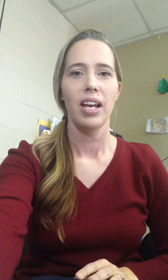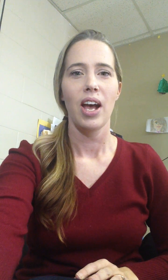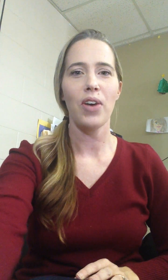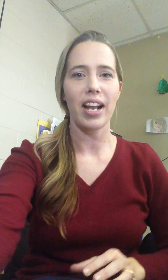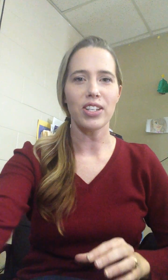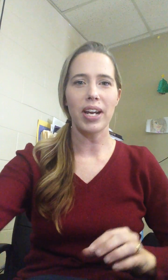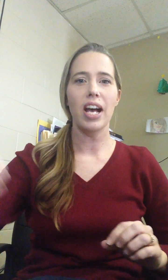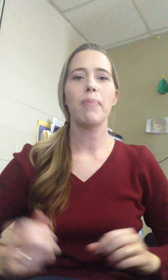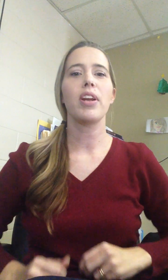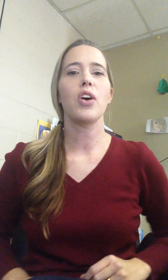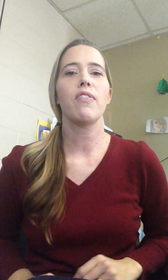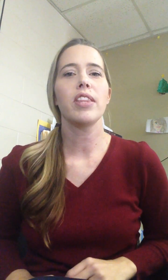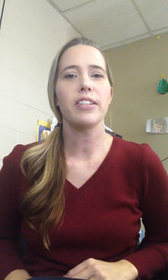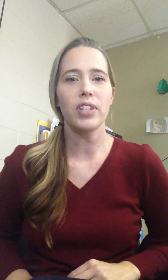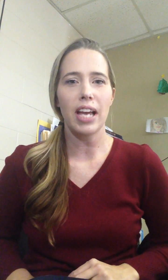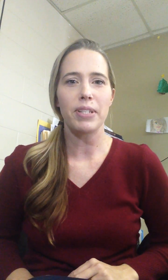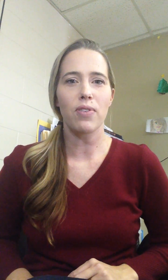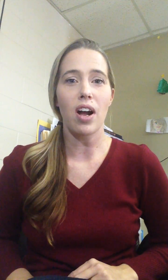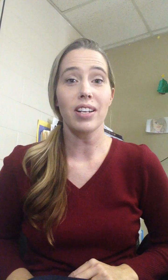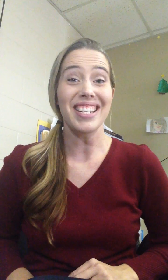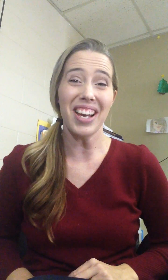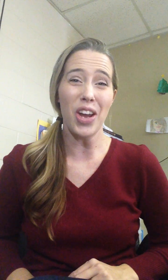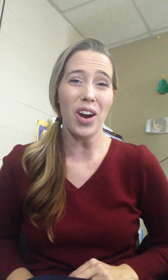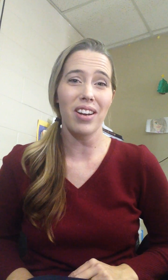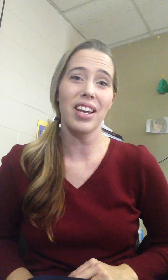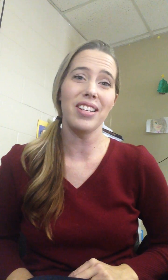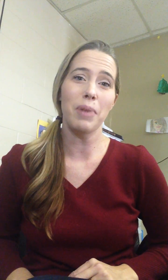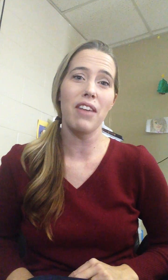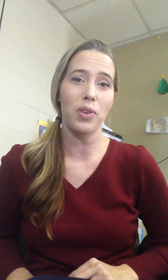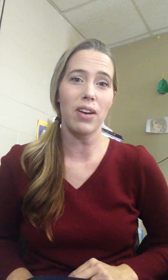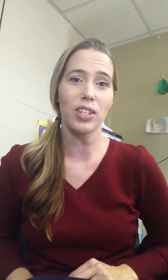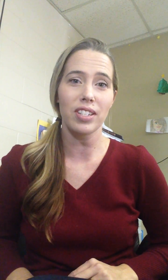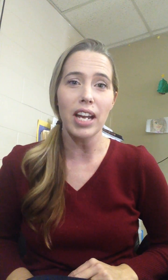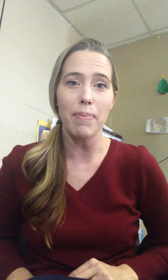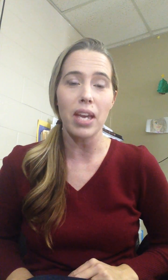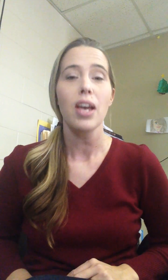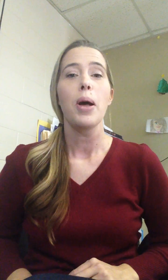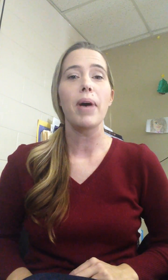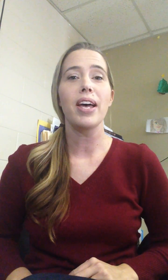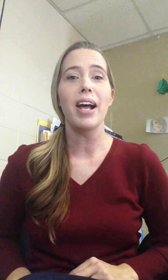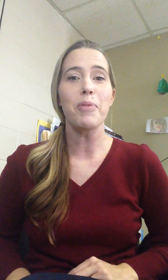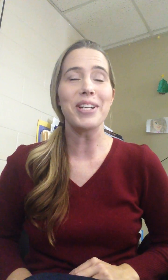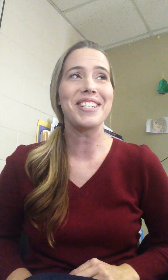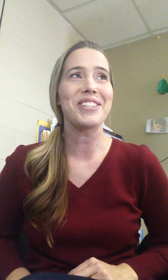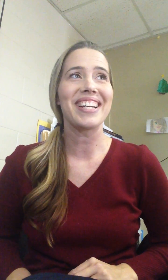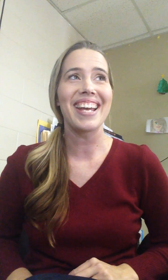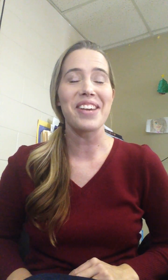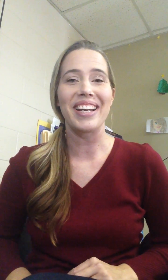okay guys right now I'm going to go over the different types of rock it's kind of hard because my fourth hour is all staring at me but I'm going to do it anyway